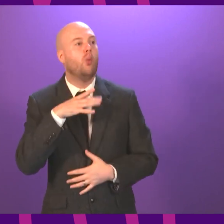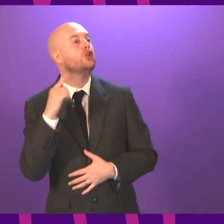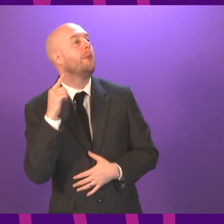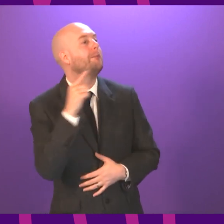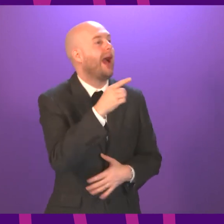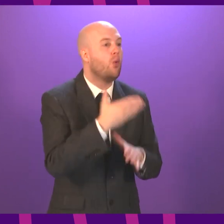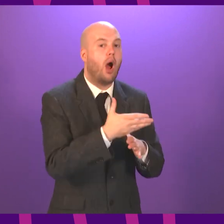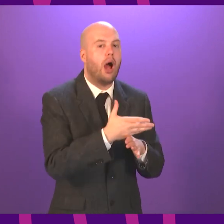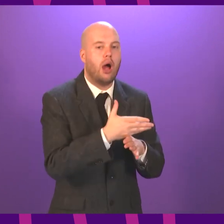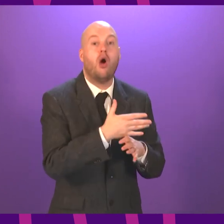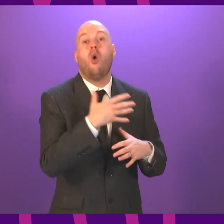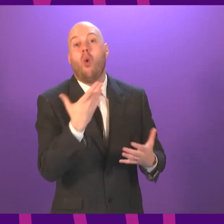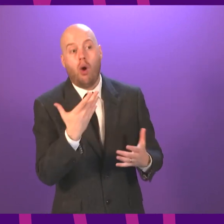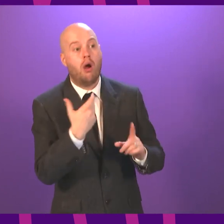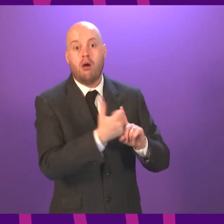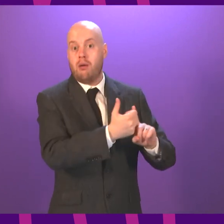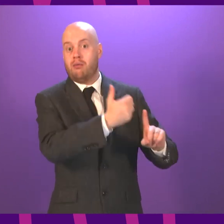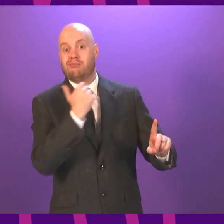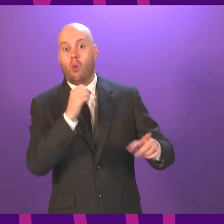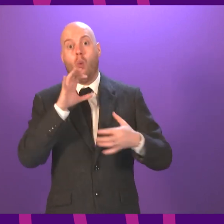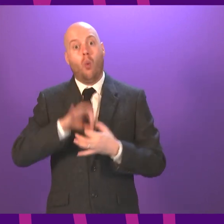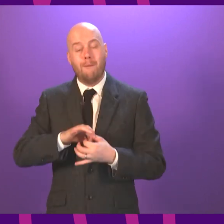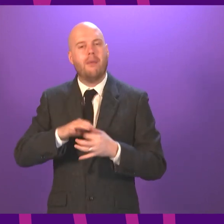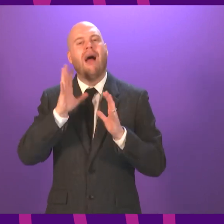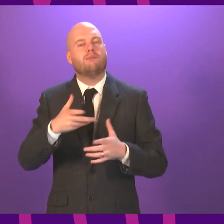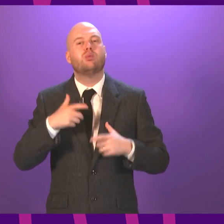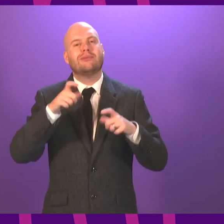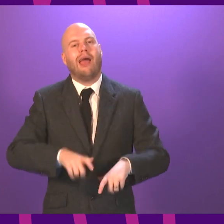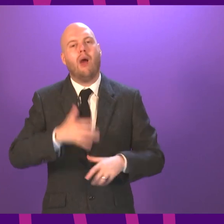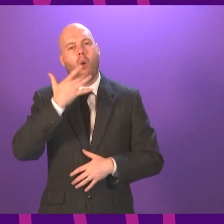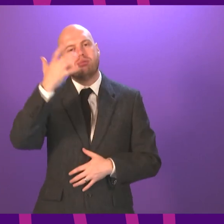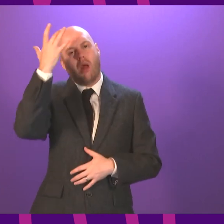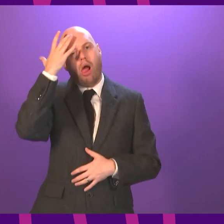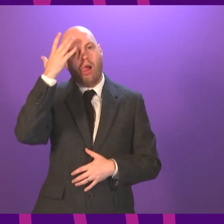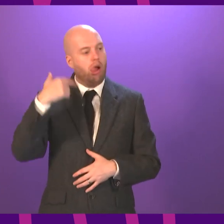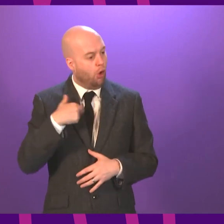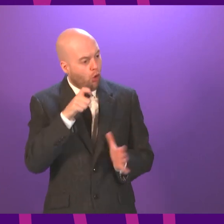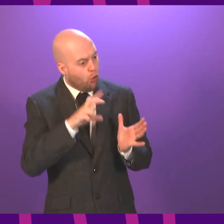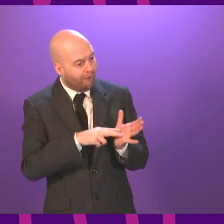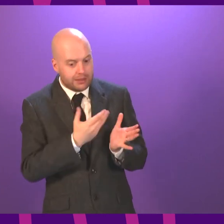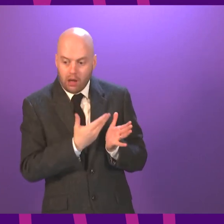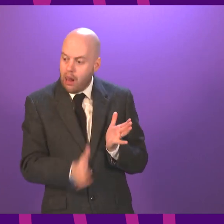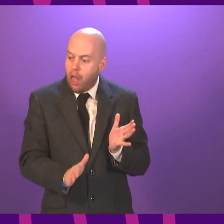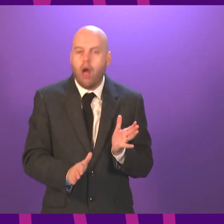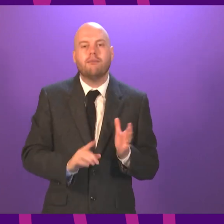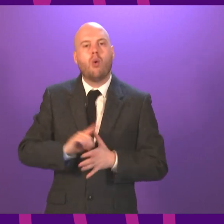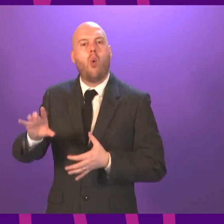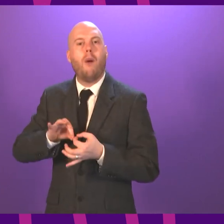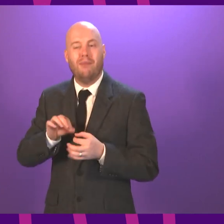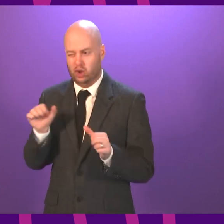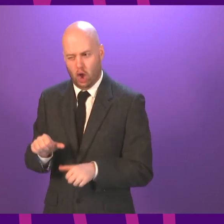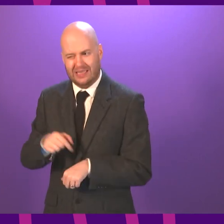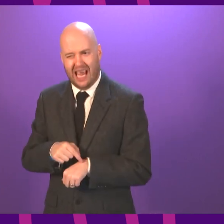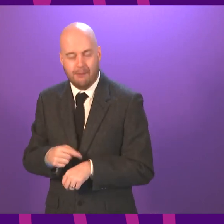hotel on return from work overseas. I received no clear answer. I asked again in March, no clear answer. As travel restrictions ease,